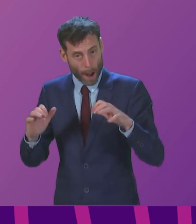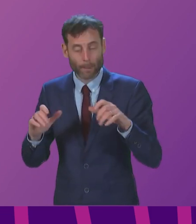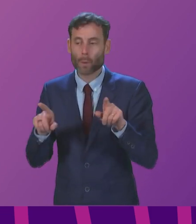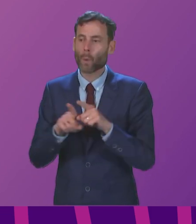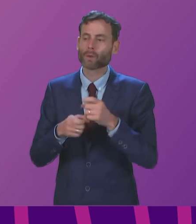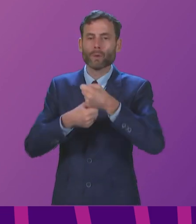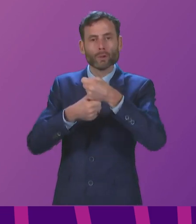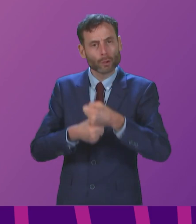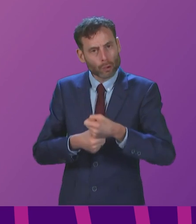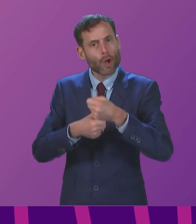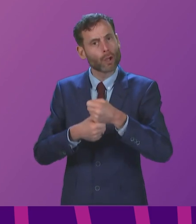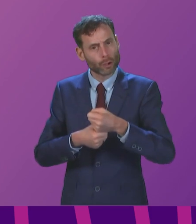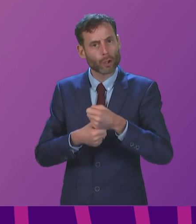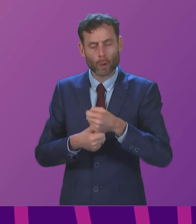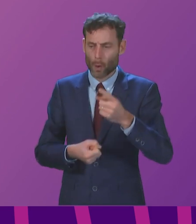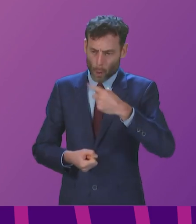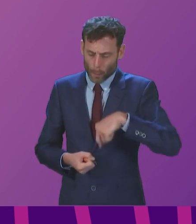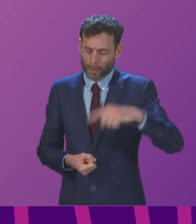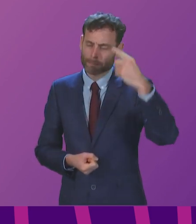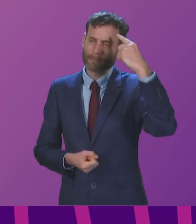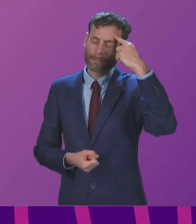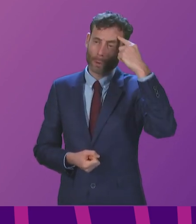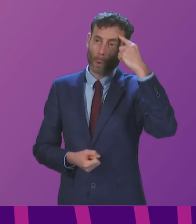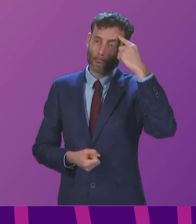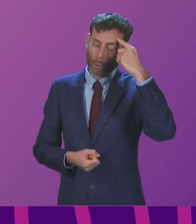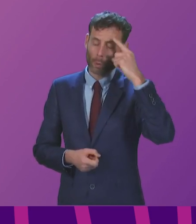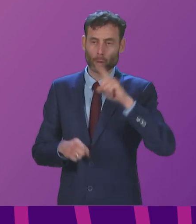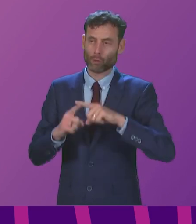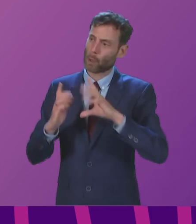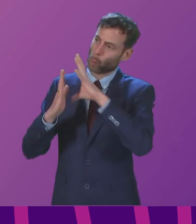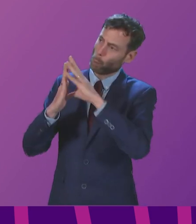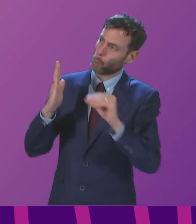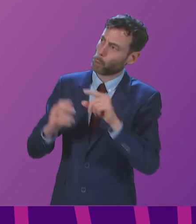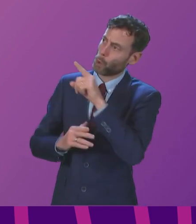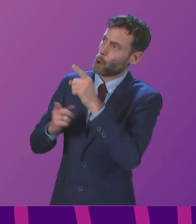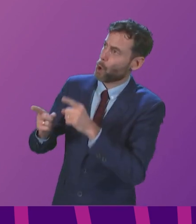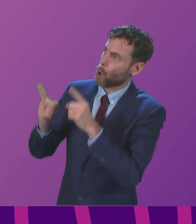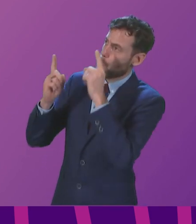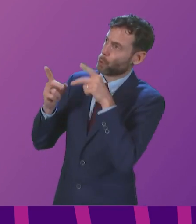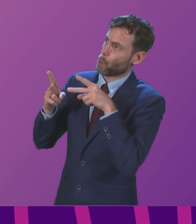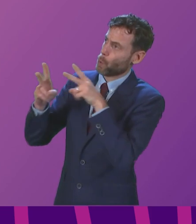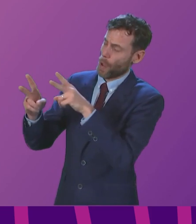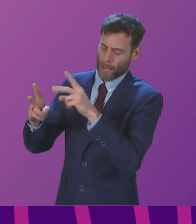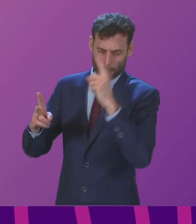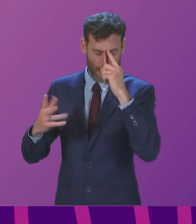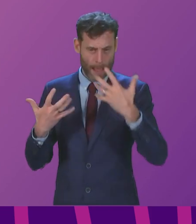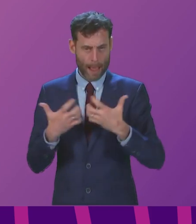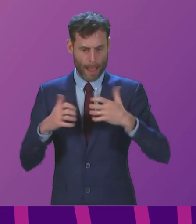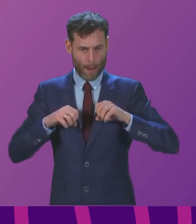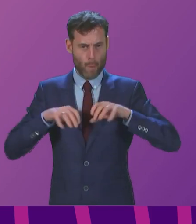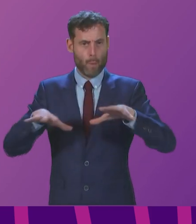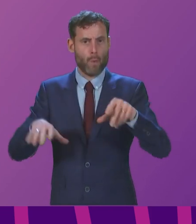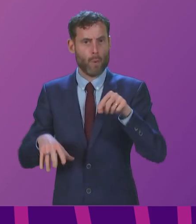to imitate our Lord and find ways to break into the cycle of fear